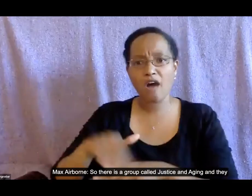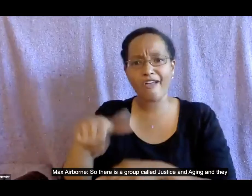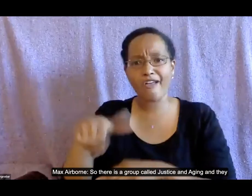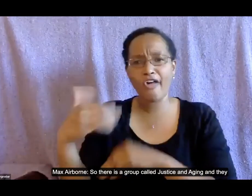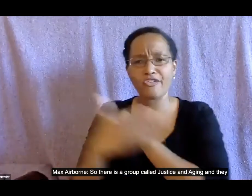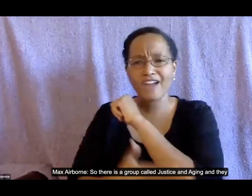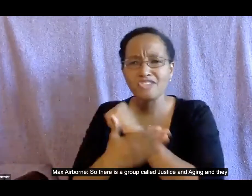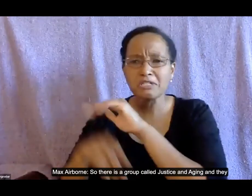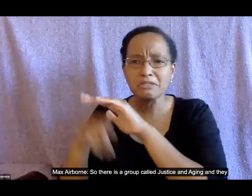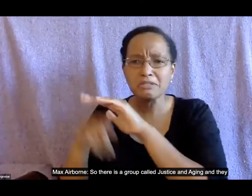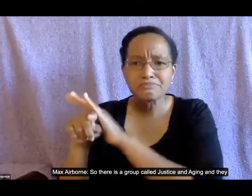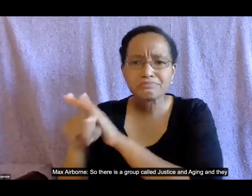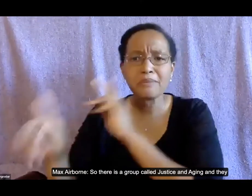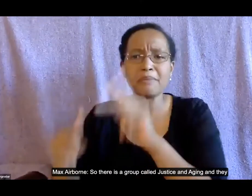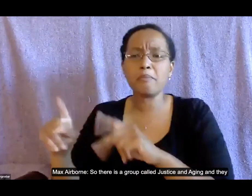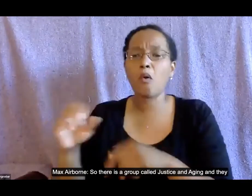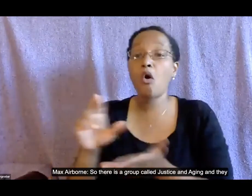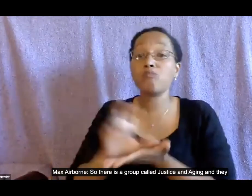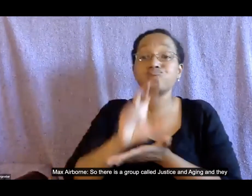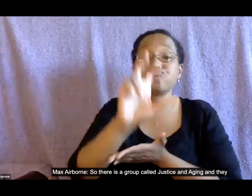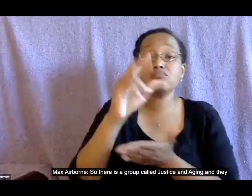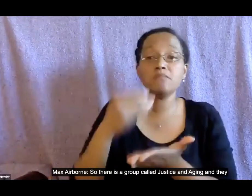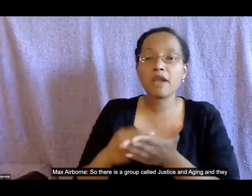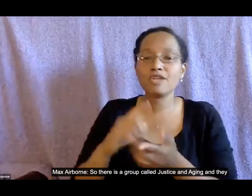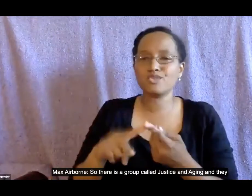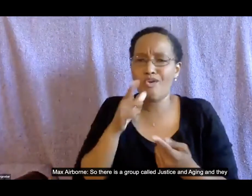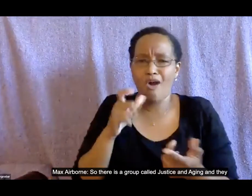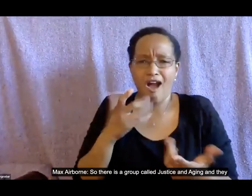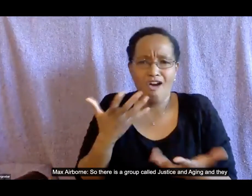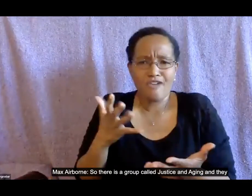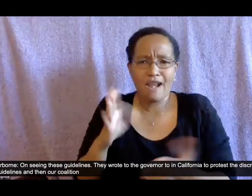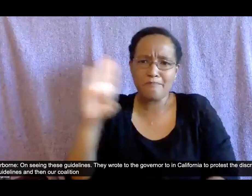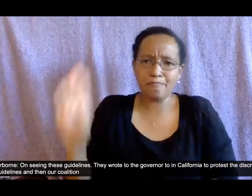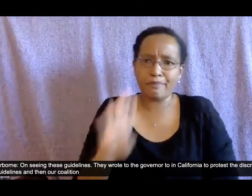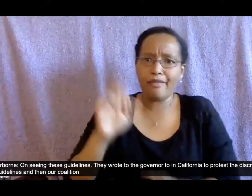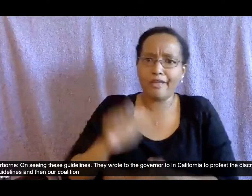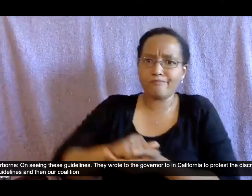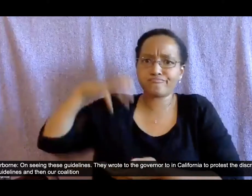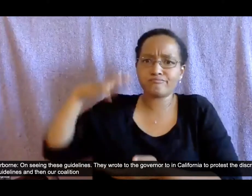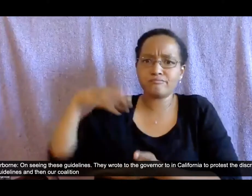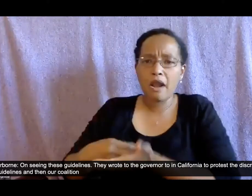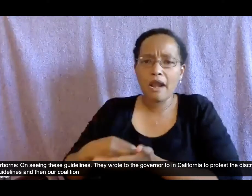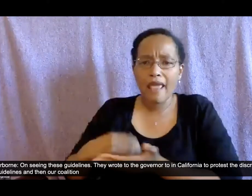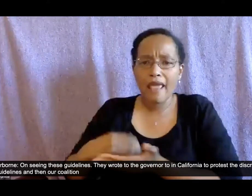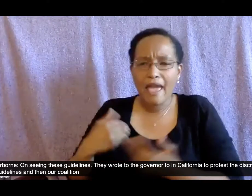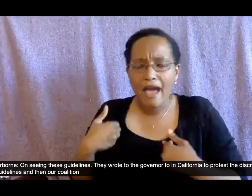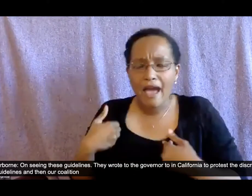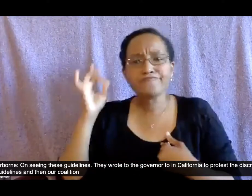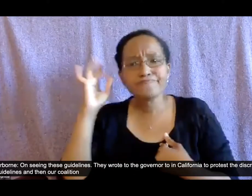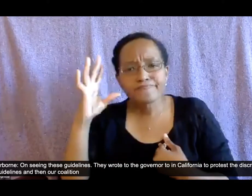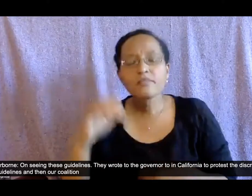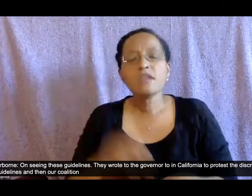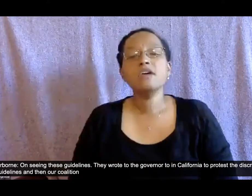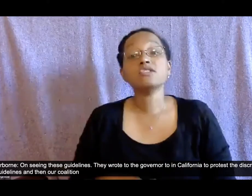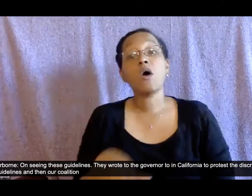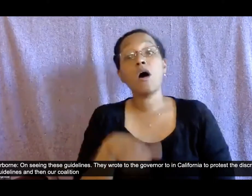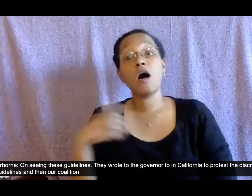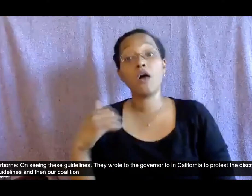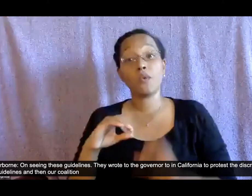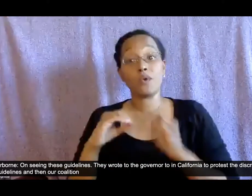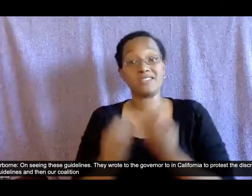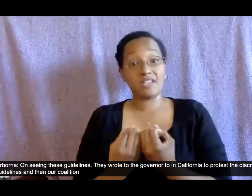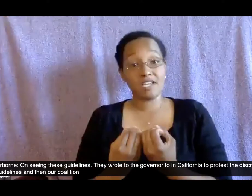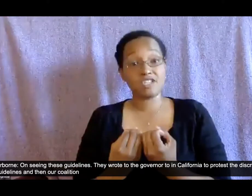um there's a group called justice and aging and they um on seeing these guidelines they wrote to the governor to in